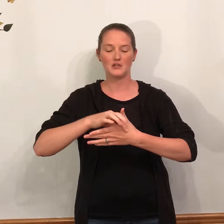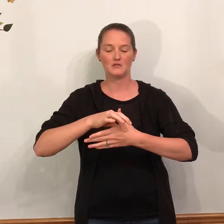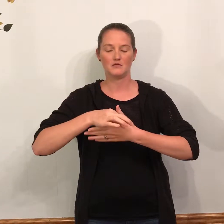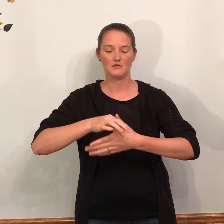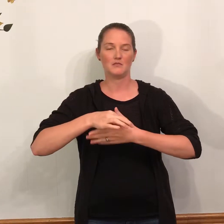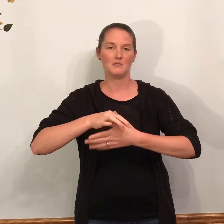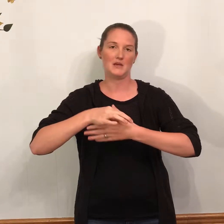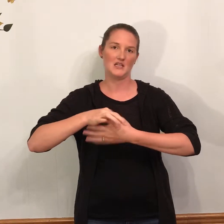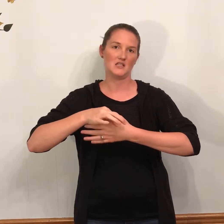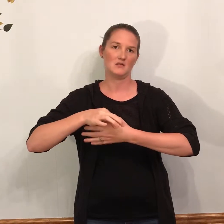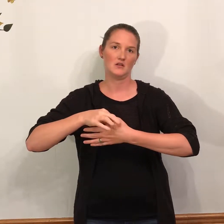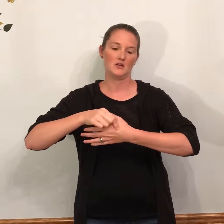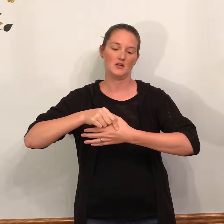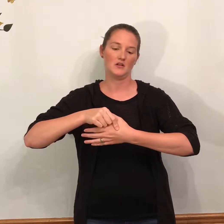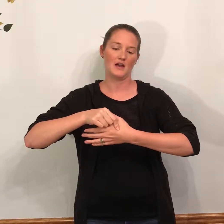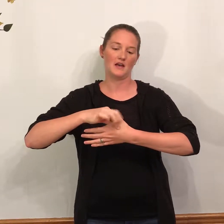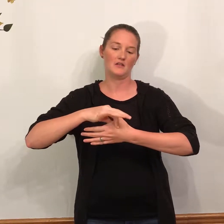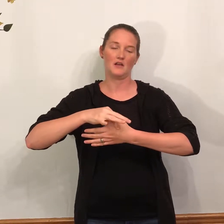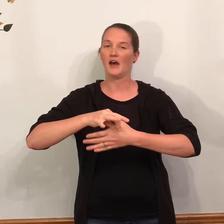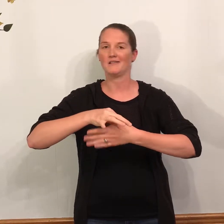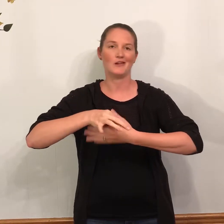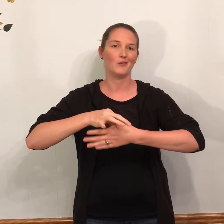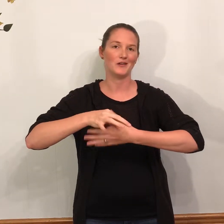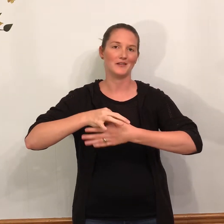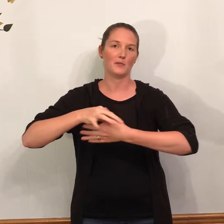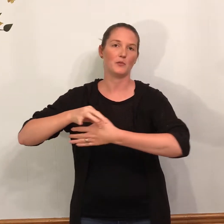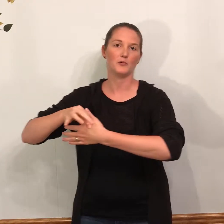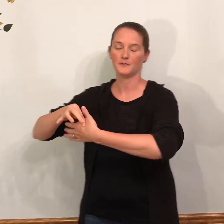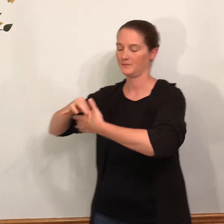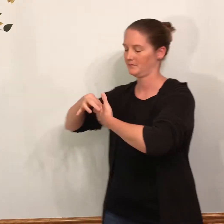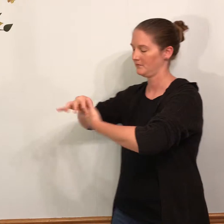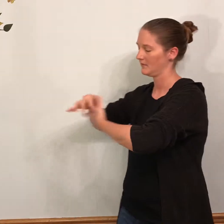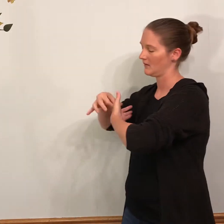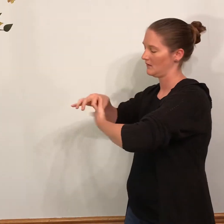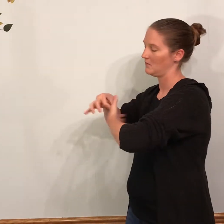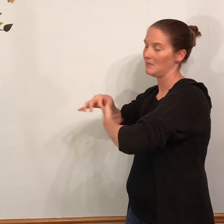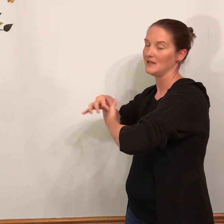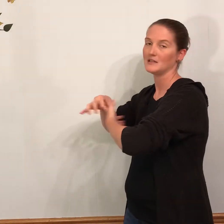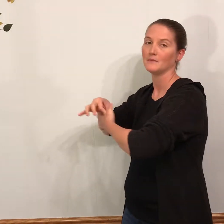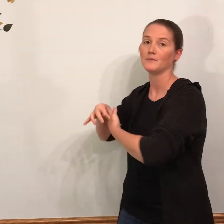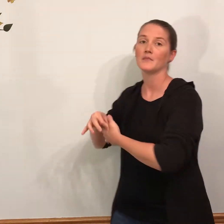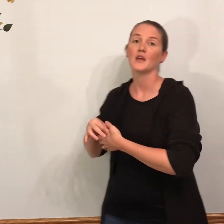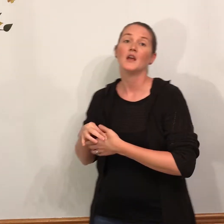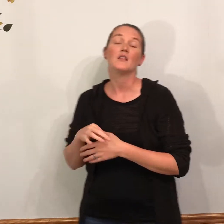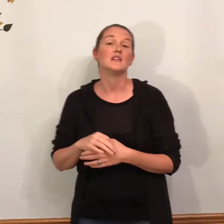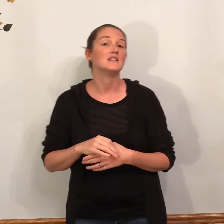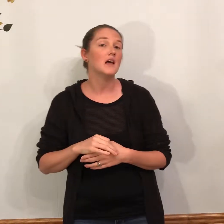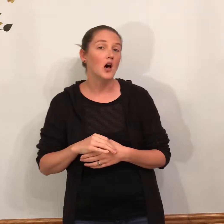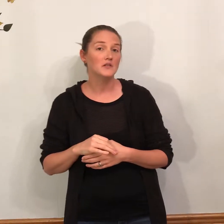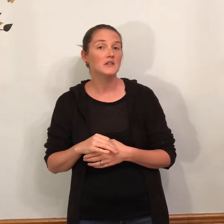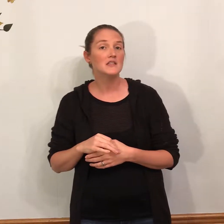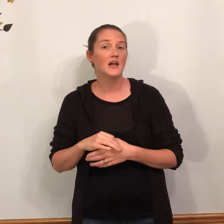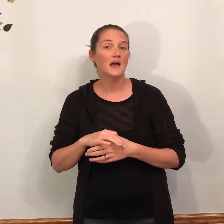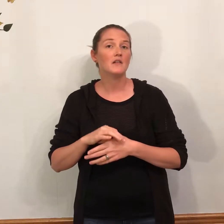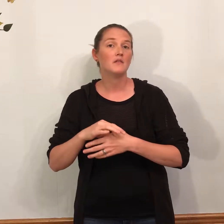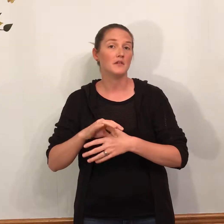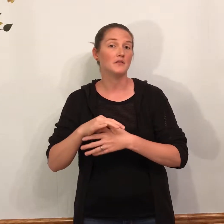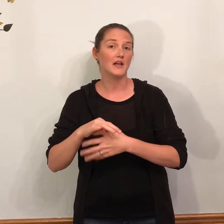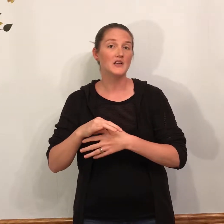it, meat. You can do that, you can do that, either way it's acceptable. Meat. This is also the sign for flesh.